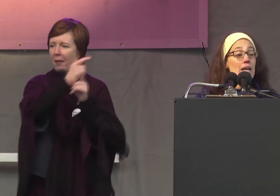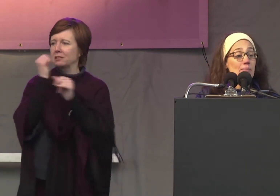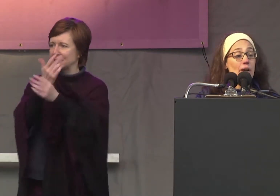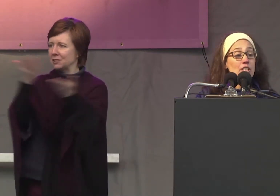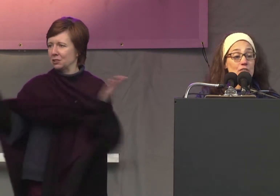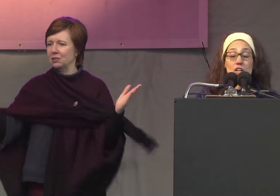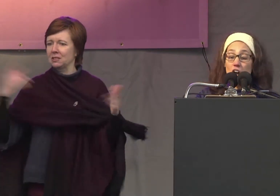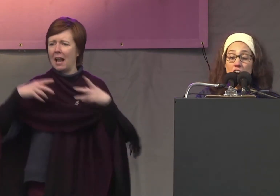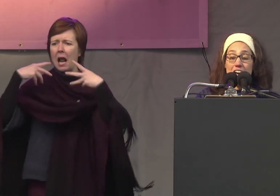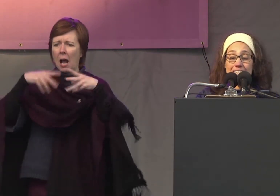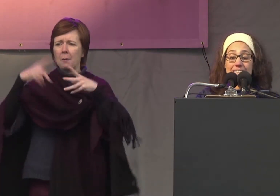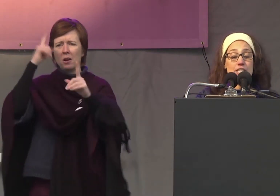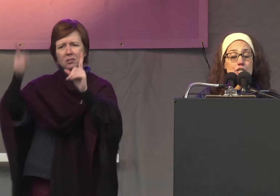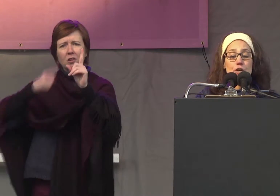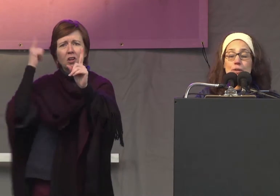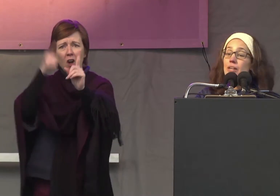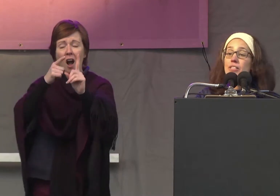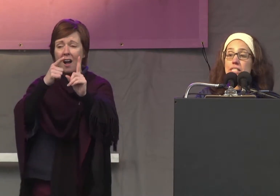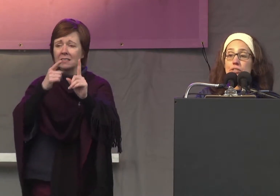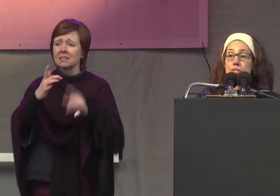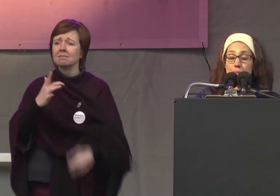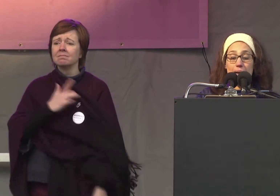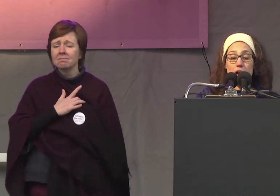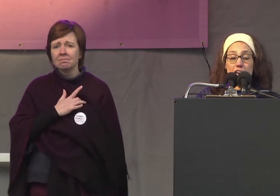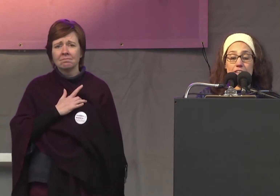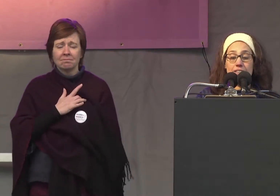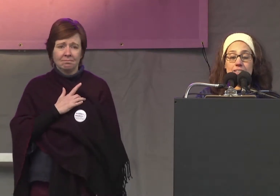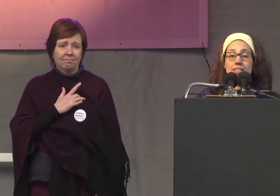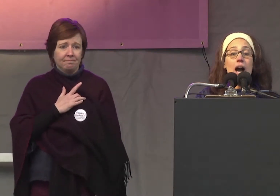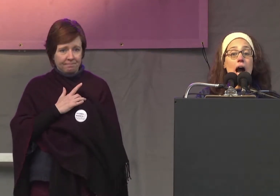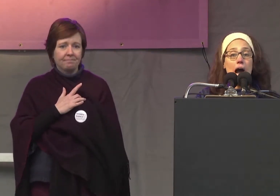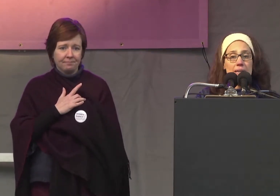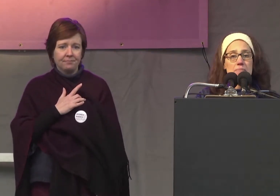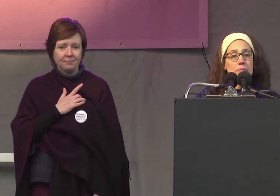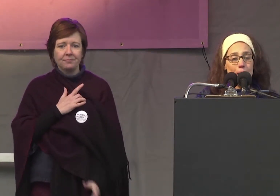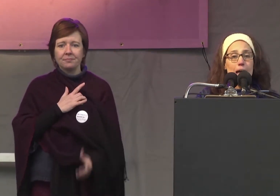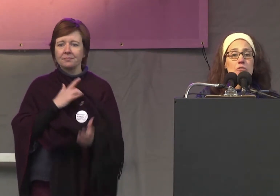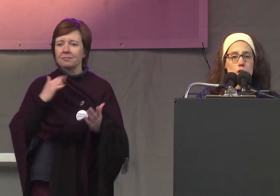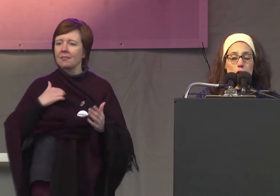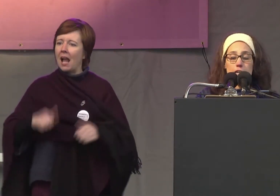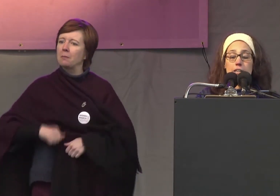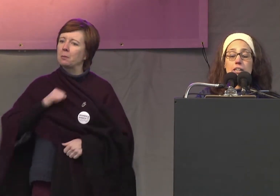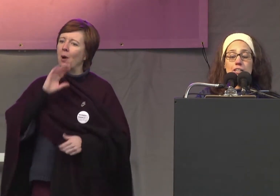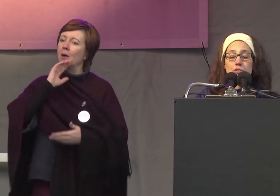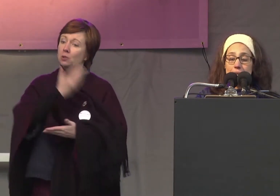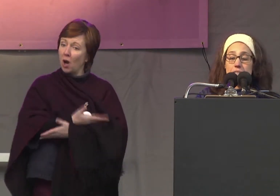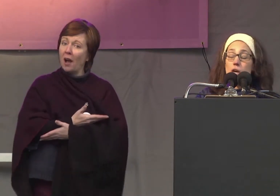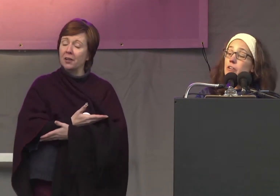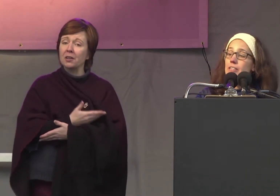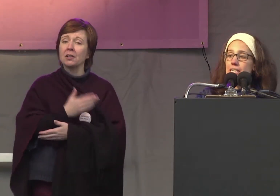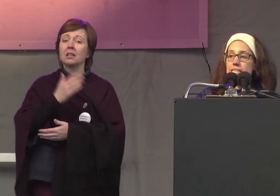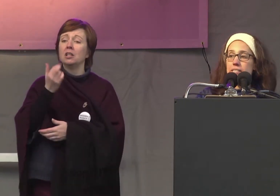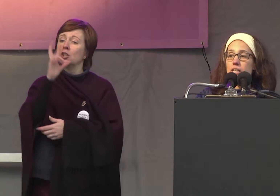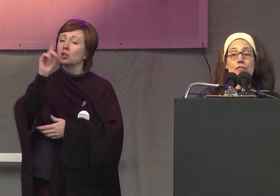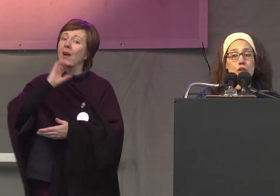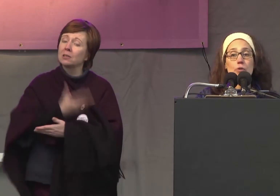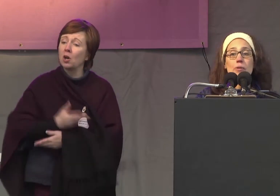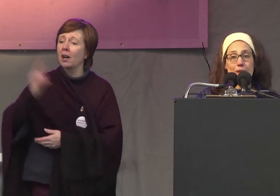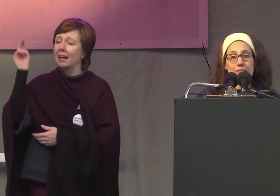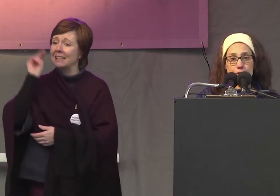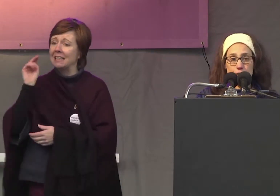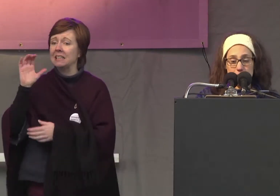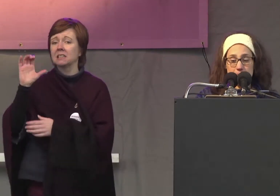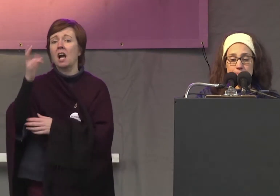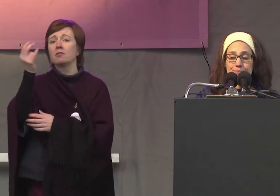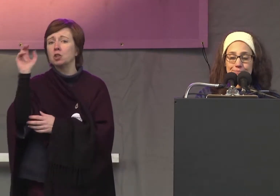and march for a cause that is so near and dear to my heart I am the proud daughter granddaughter and niece of